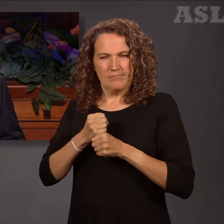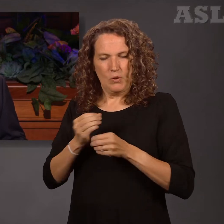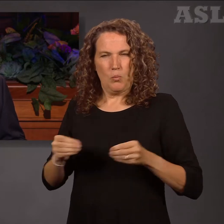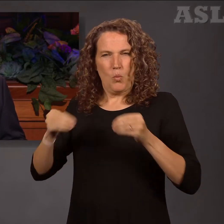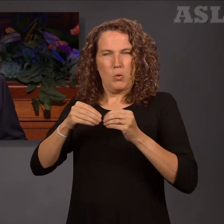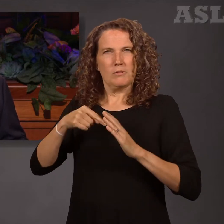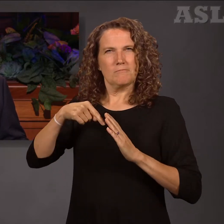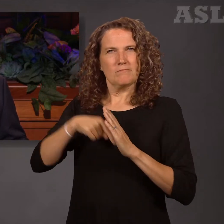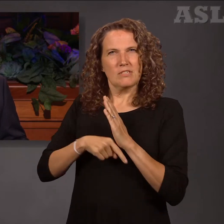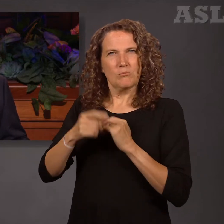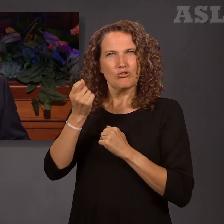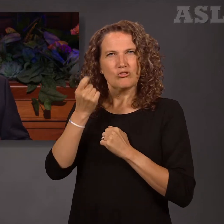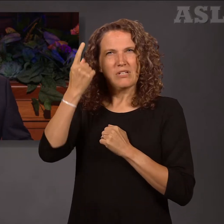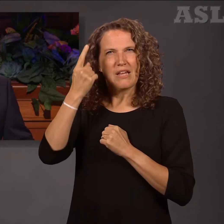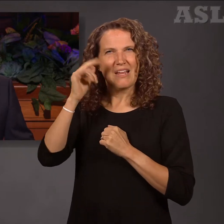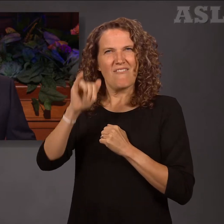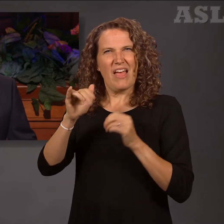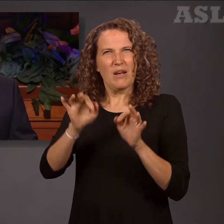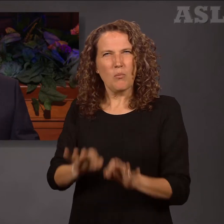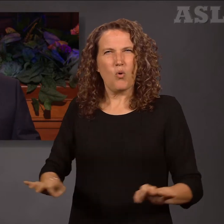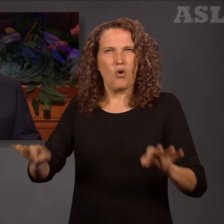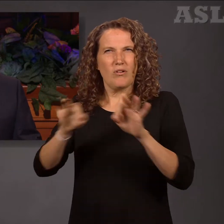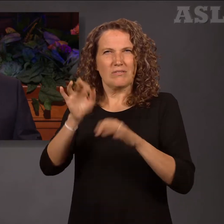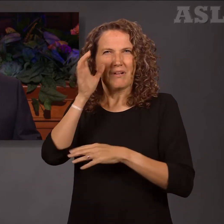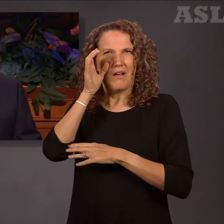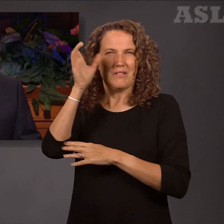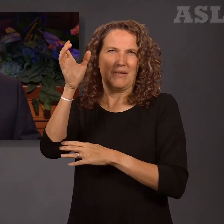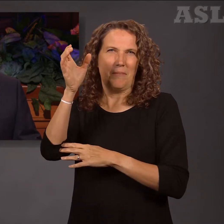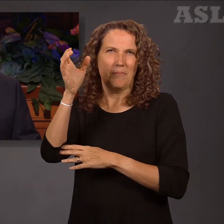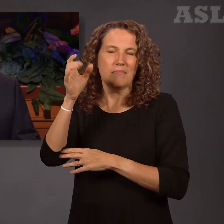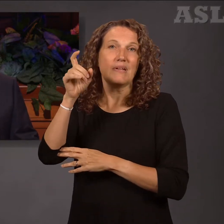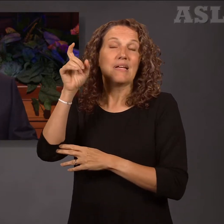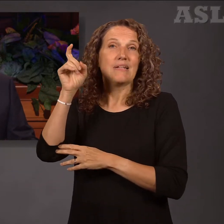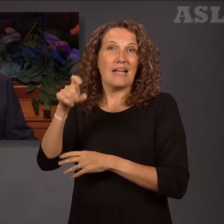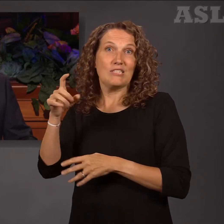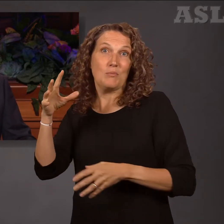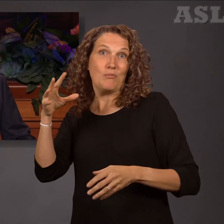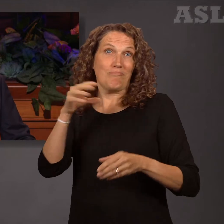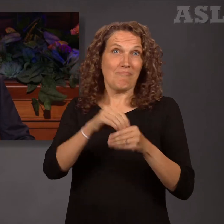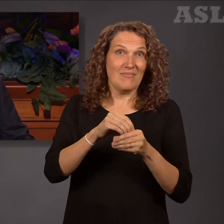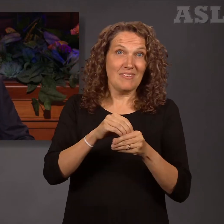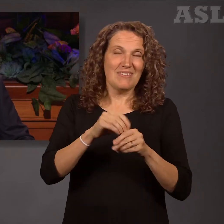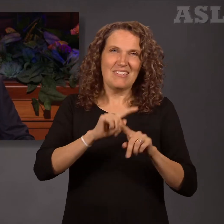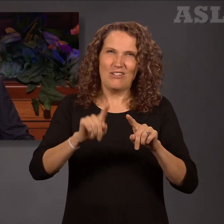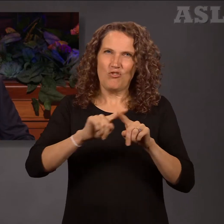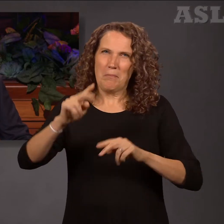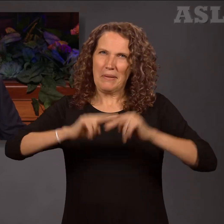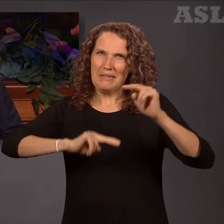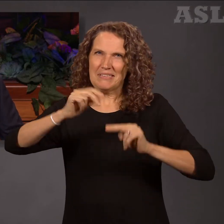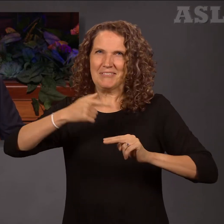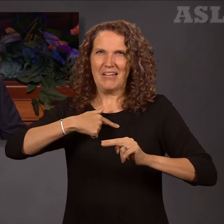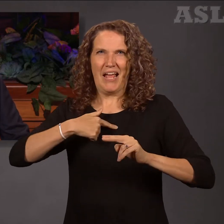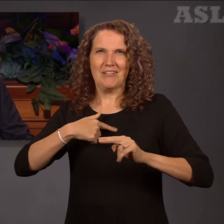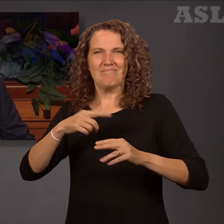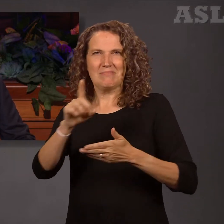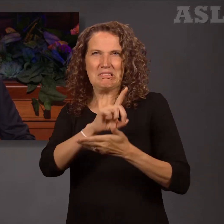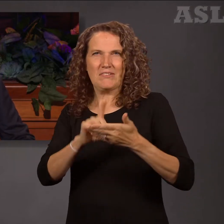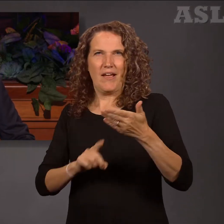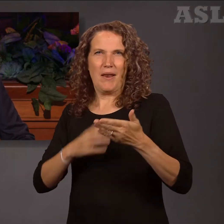importance that this concept would be present in the structures that I would design in my future professional life. But not only